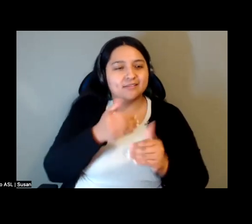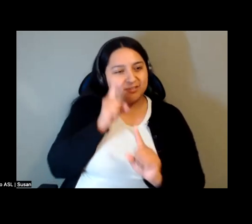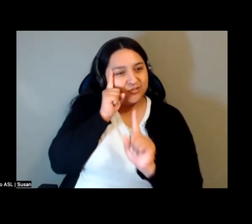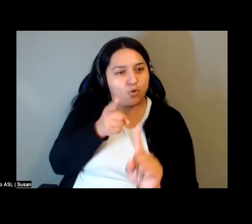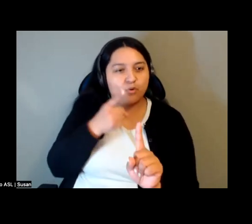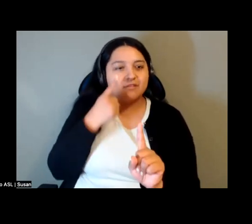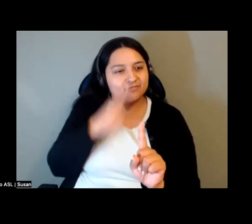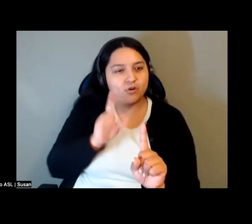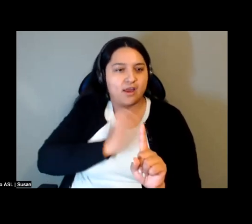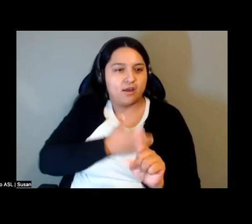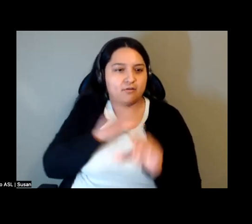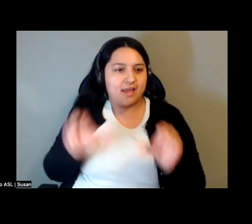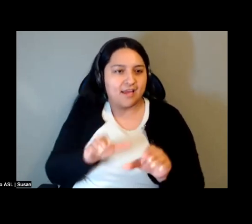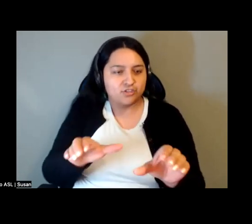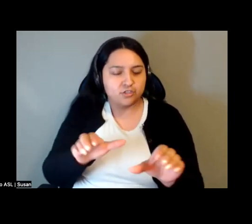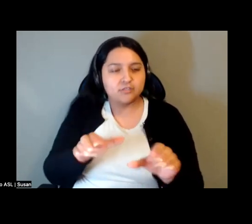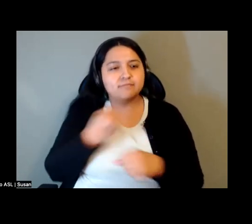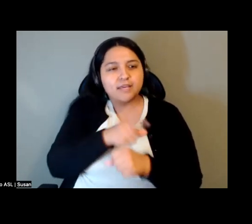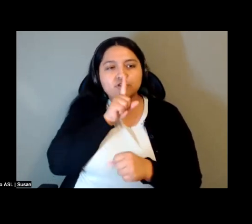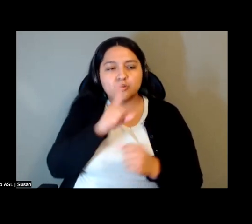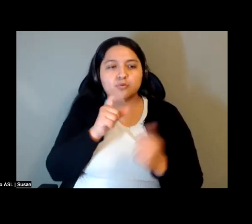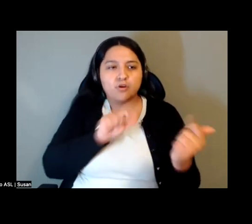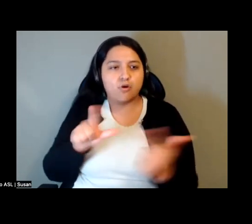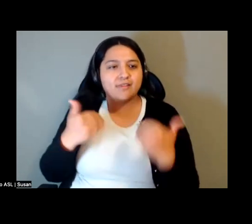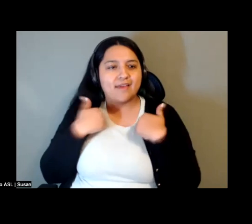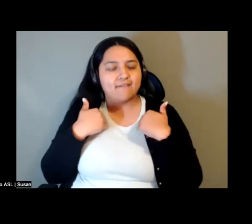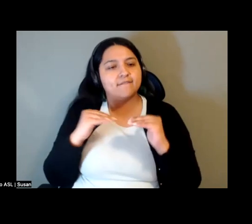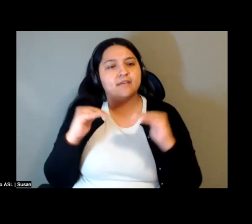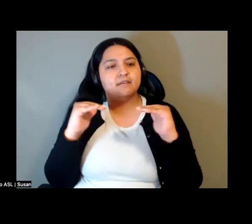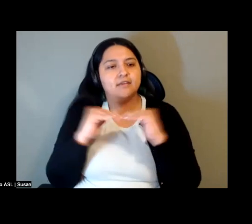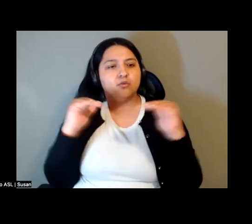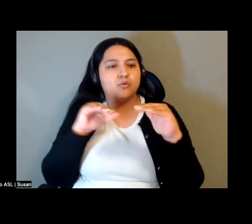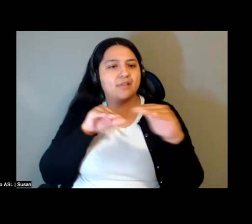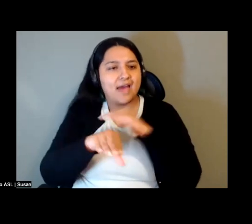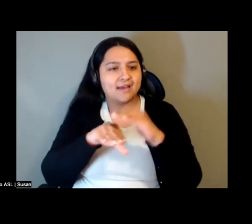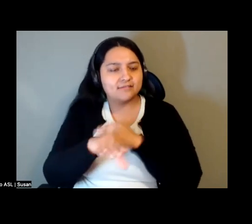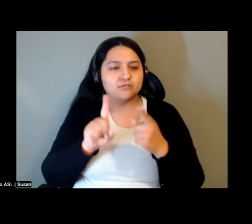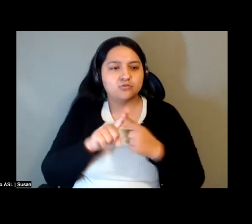same time ensuring equal access to the right to exist and to thrive.